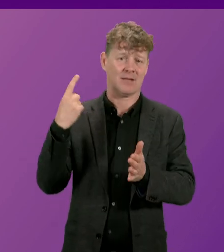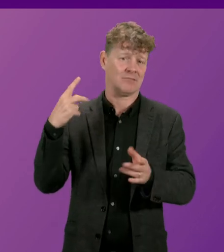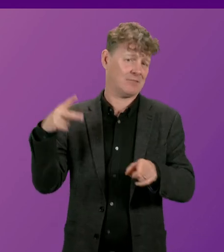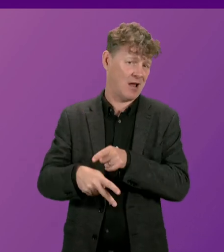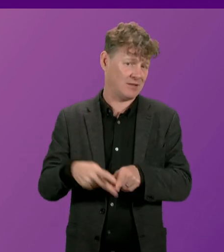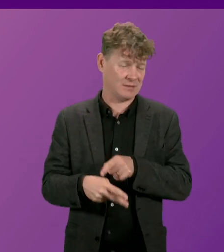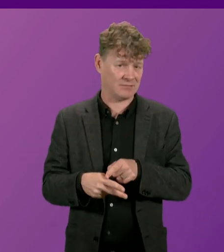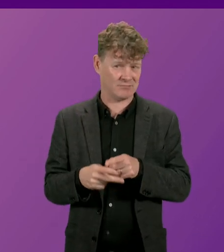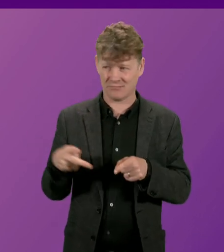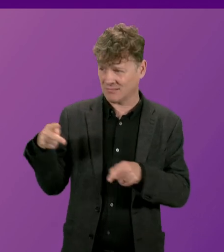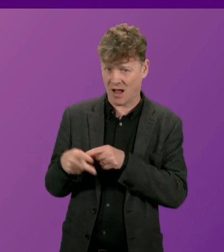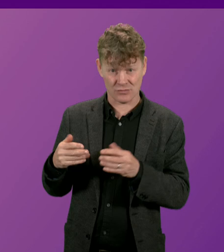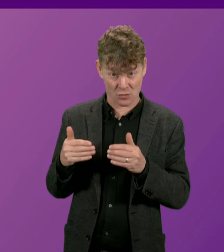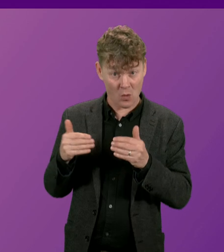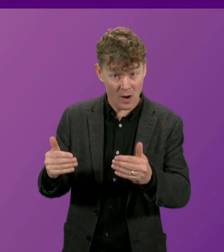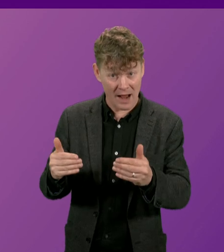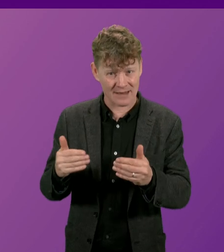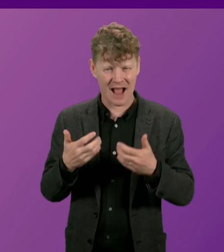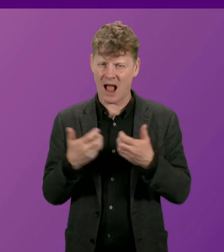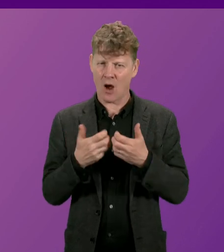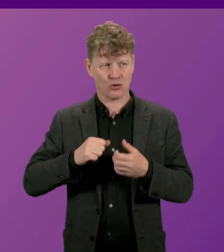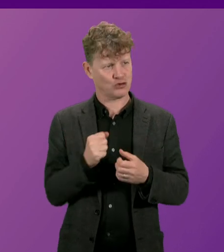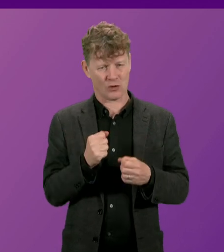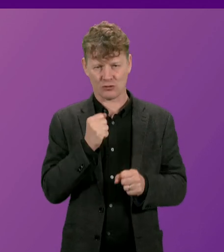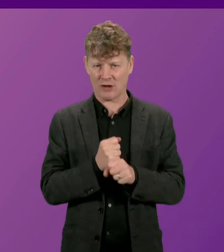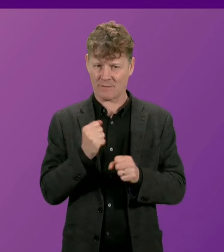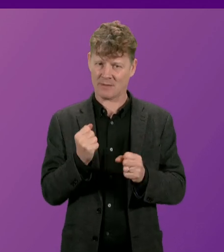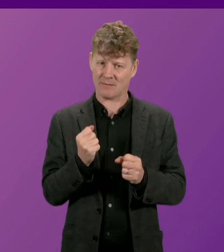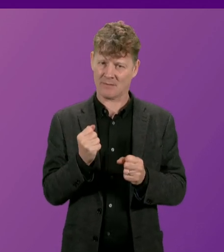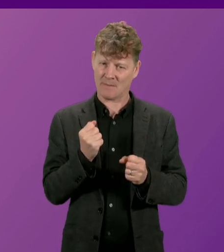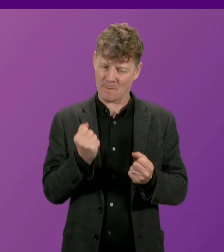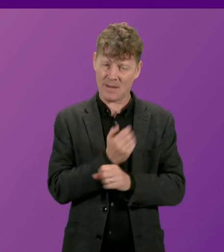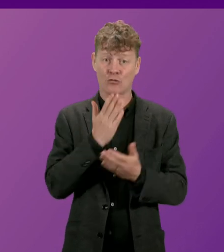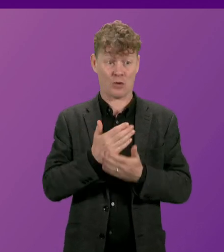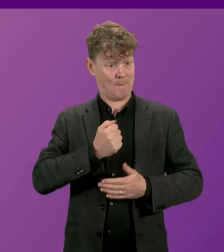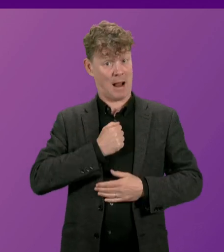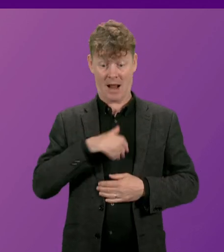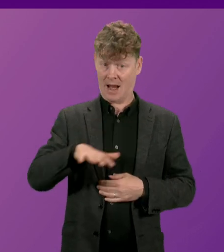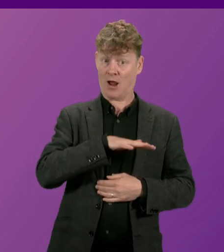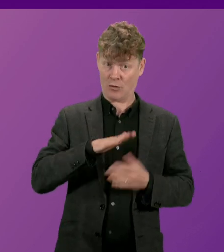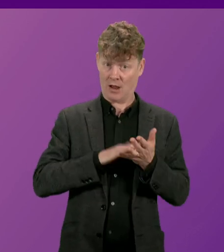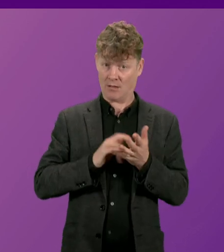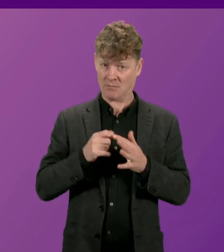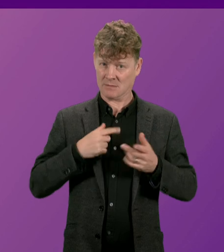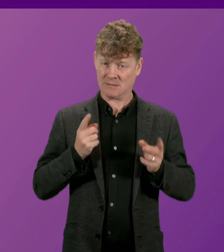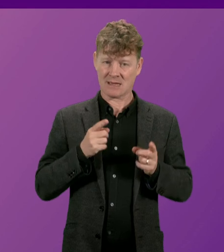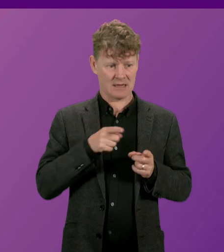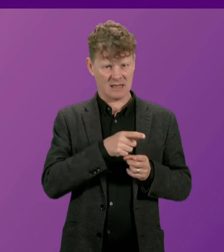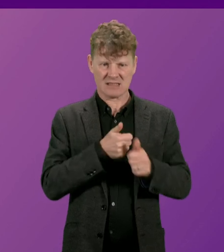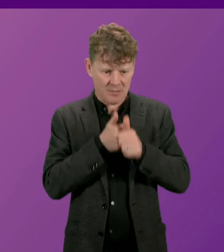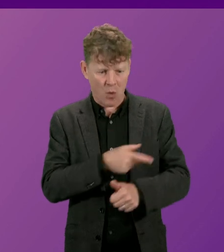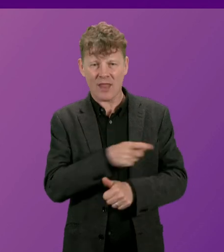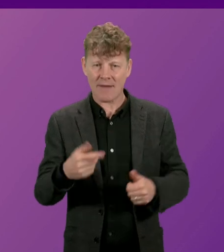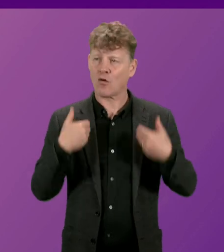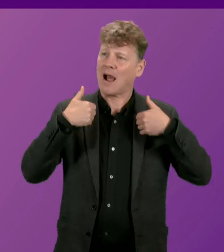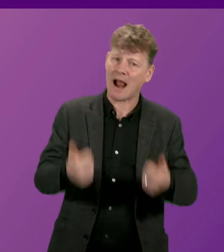go ahead, how will the Scottish Government ensure that some of the most vulnerable people in my constituency are supported to lead healthier and